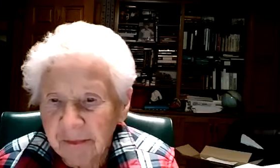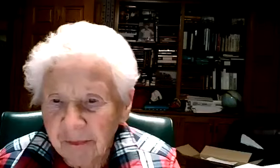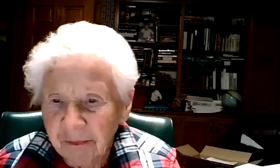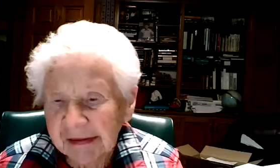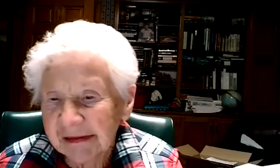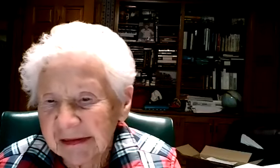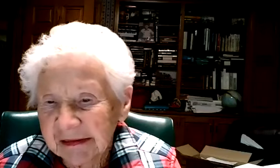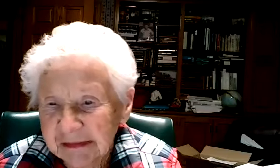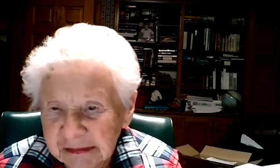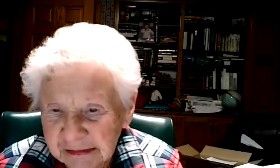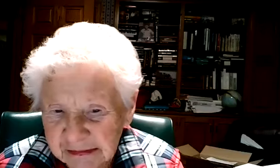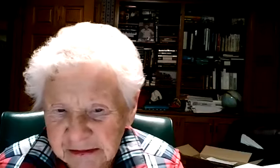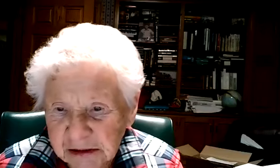yeah there you go